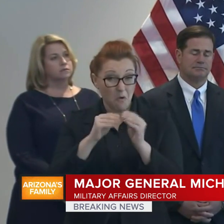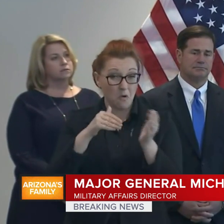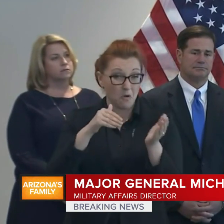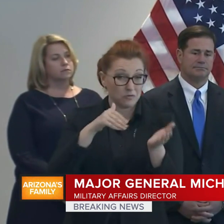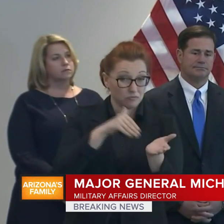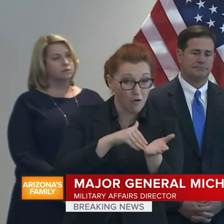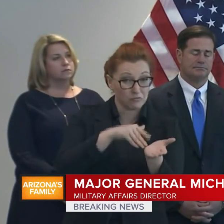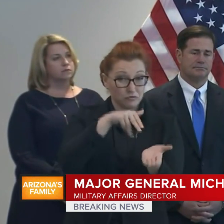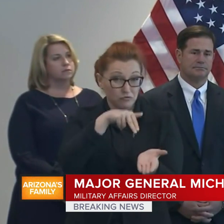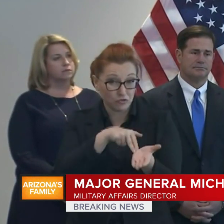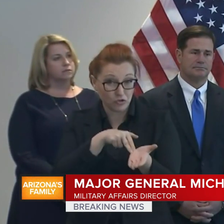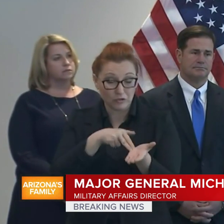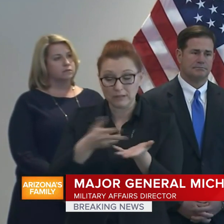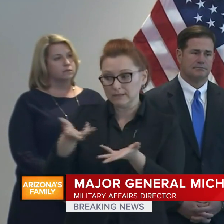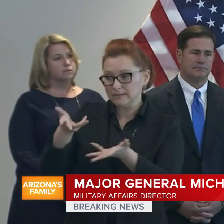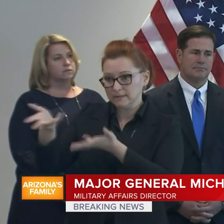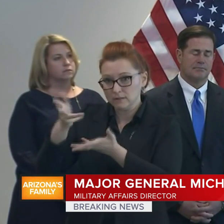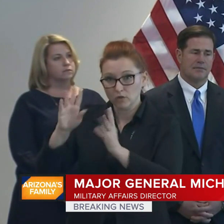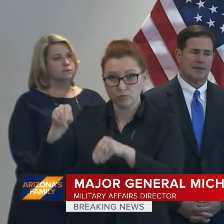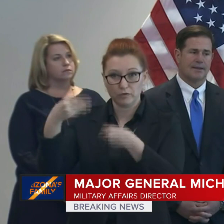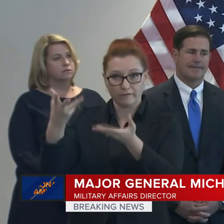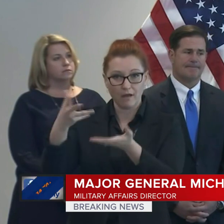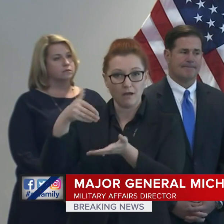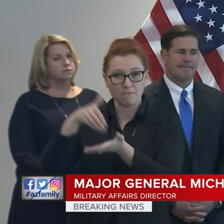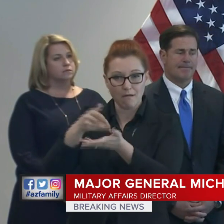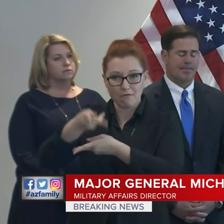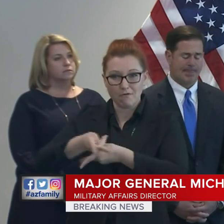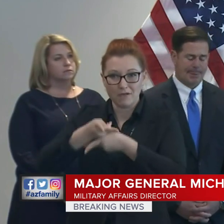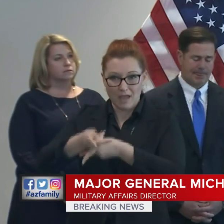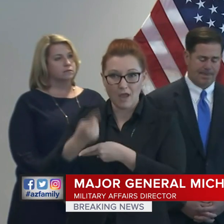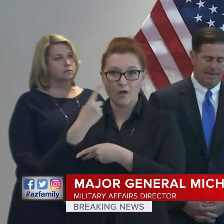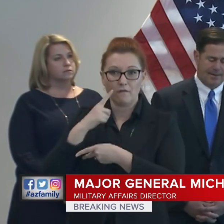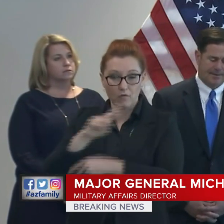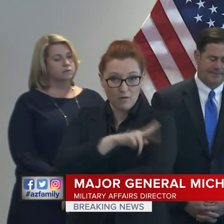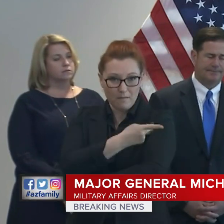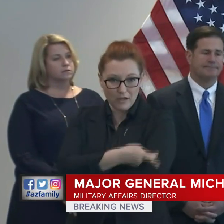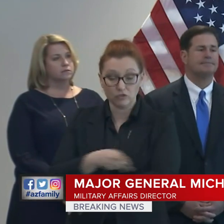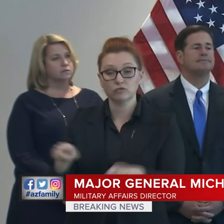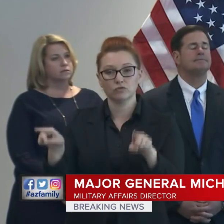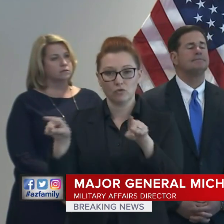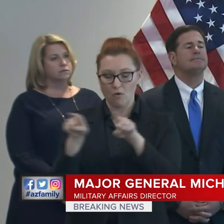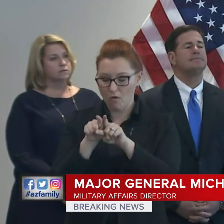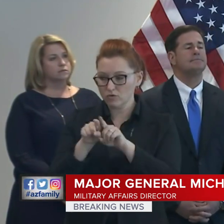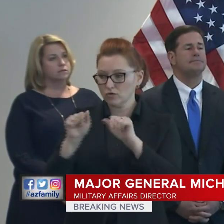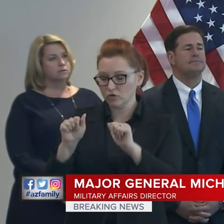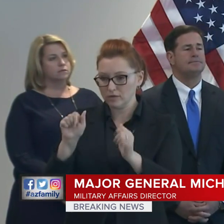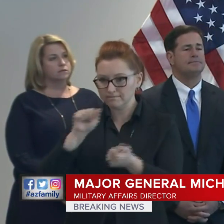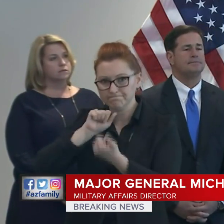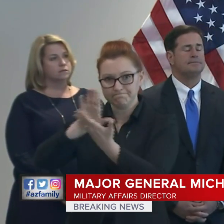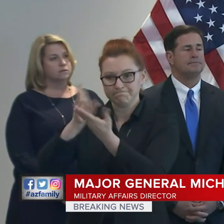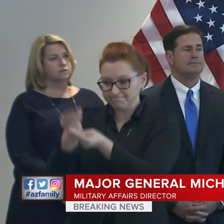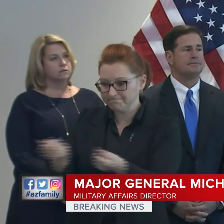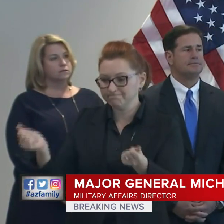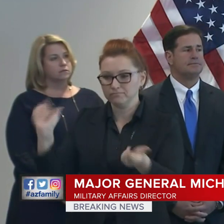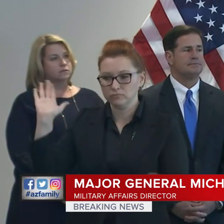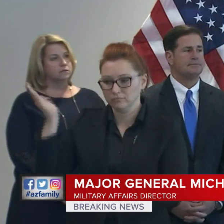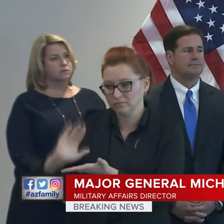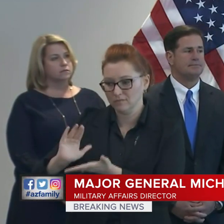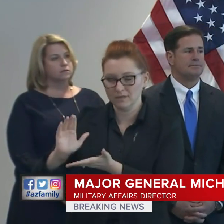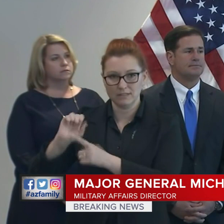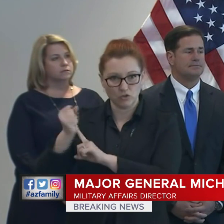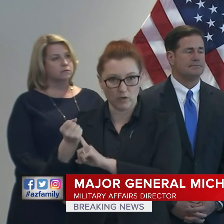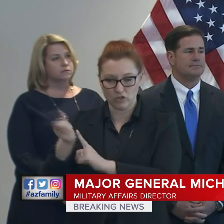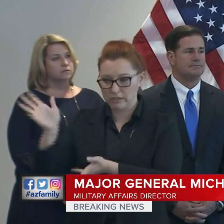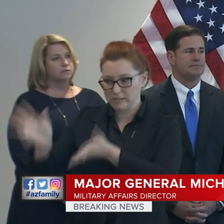but provide assistance quickly to remedy and stabilize the situation. I'm happy to say that